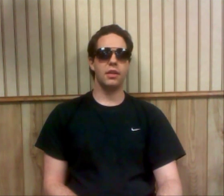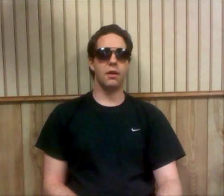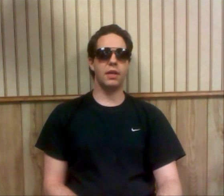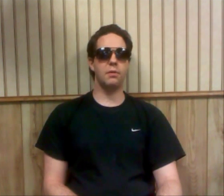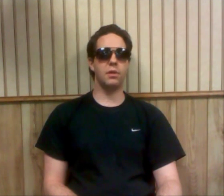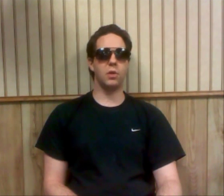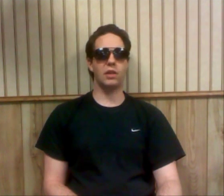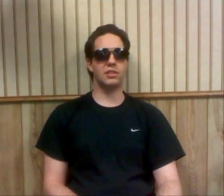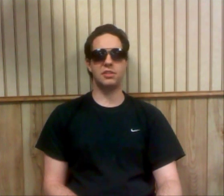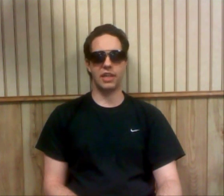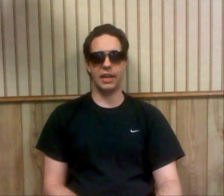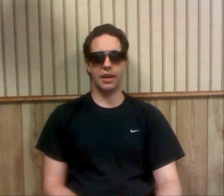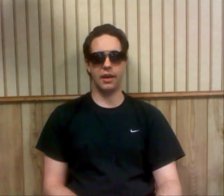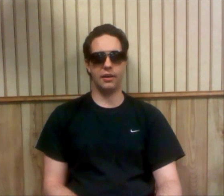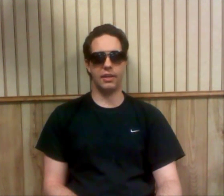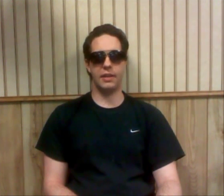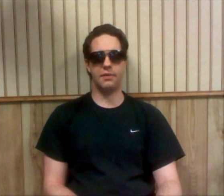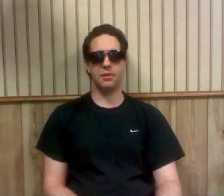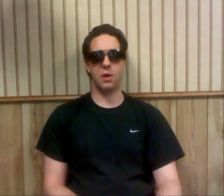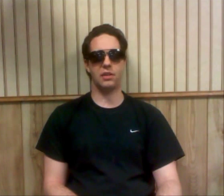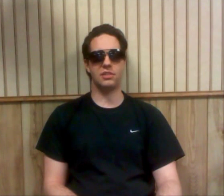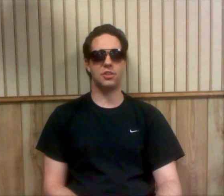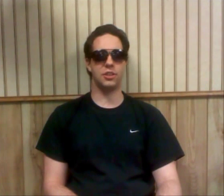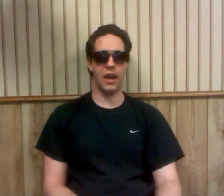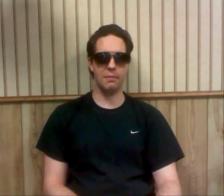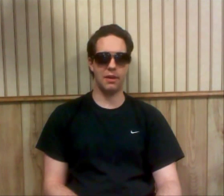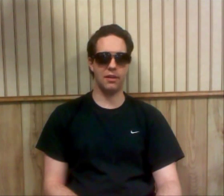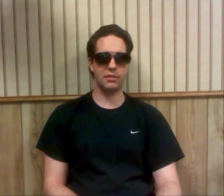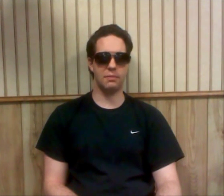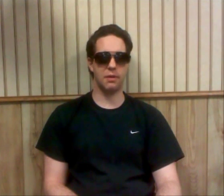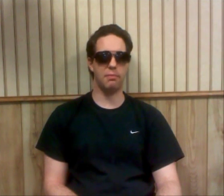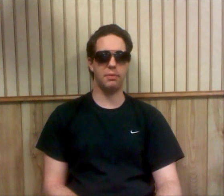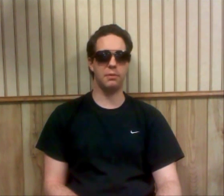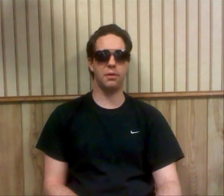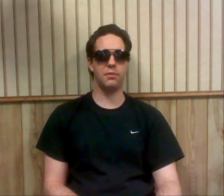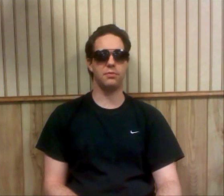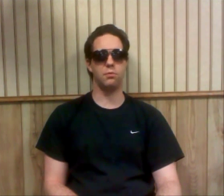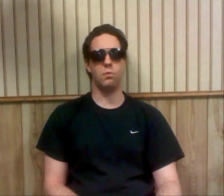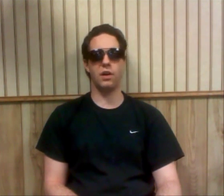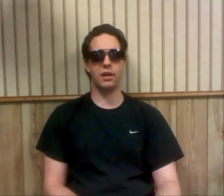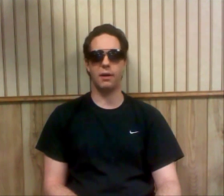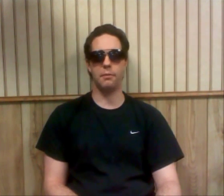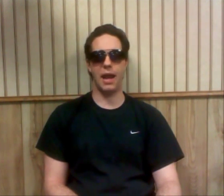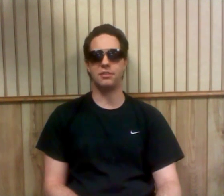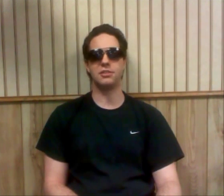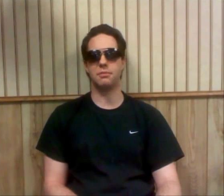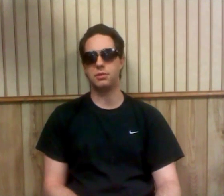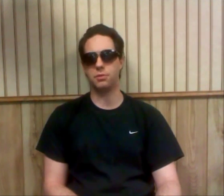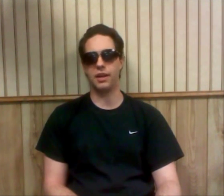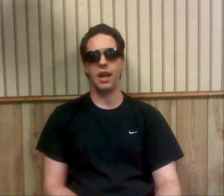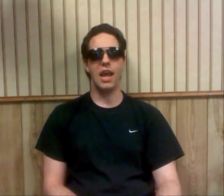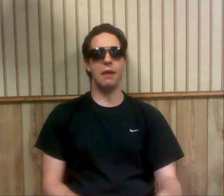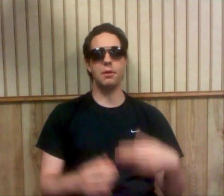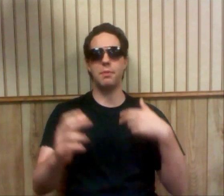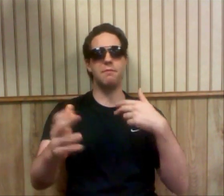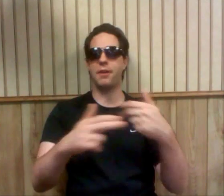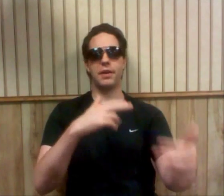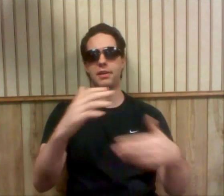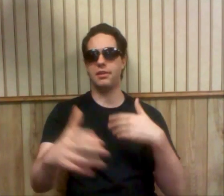you know, he would have lost to Cena, he would have lost to Sheamus, he probably would have won a couple matches in between. It would have been very, you